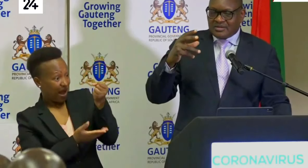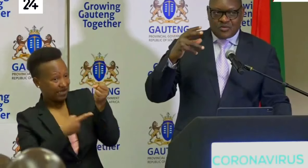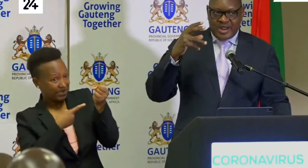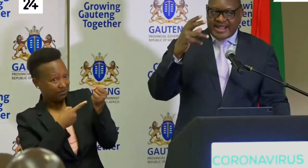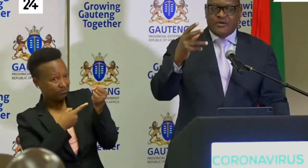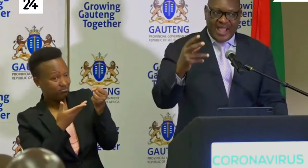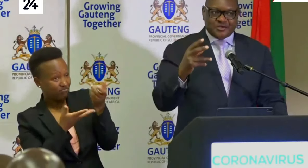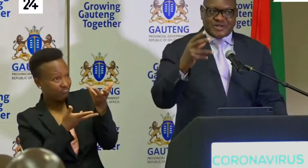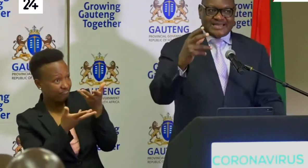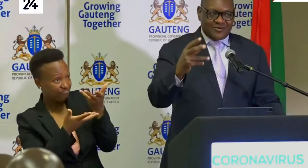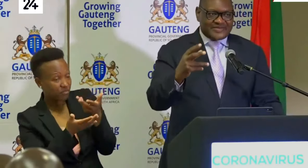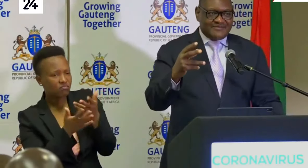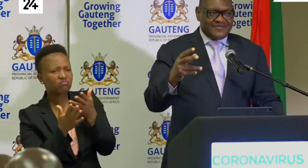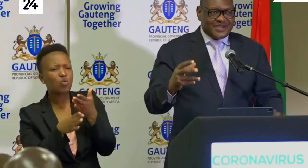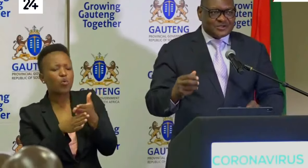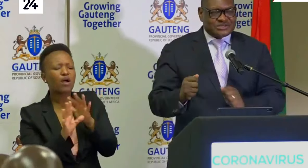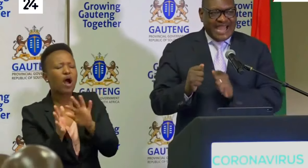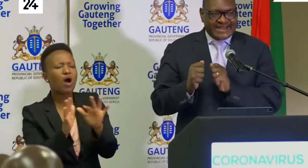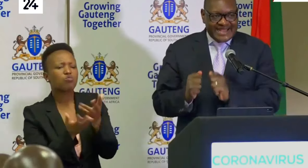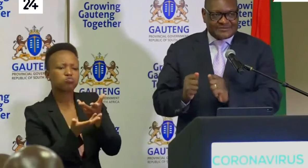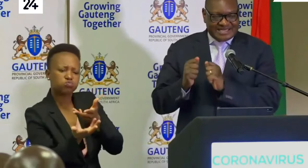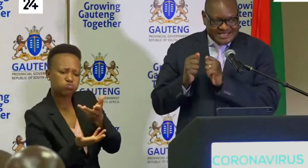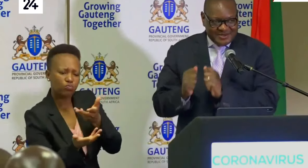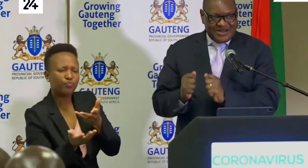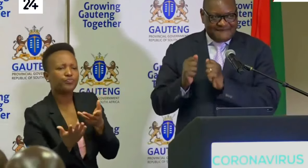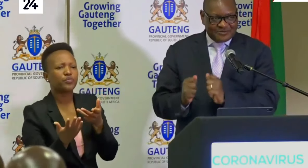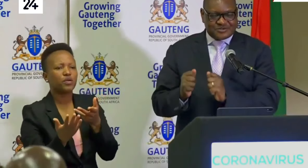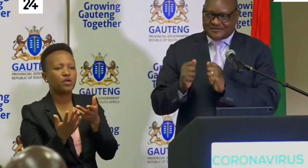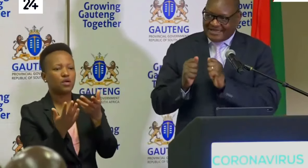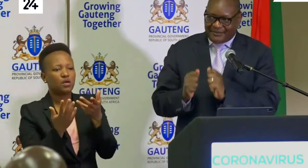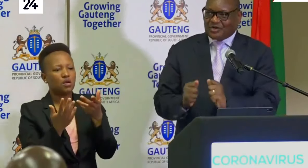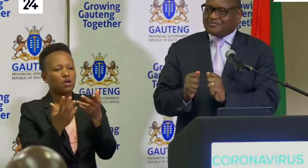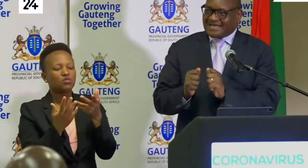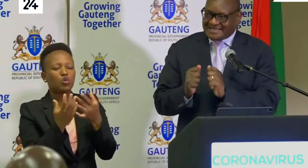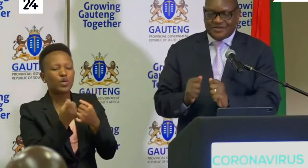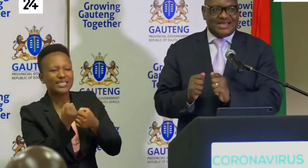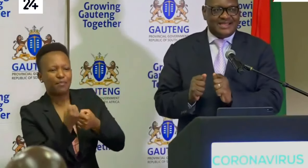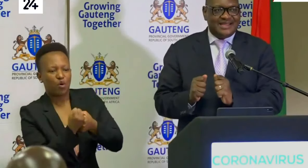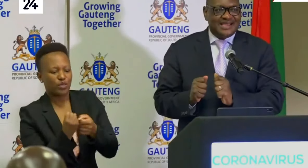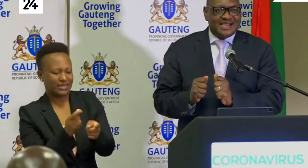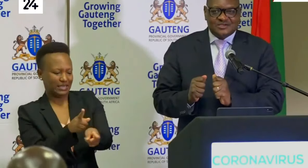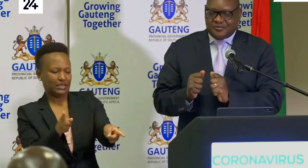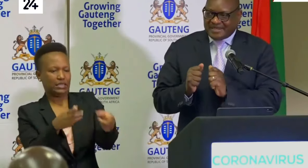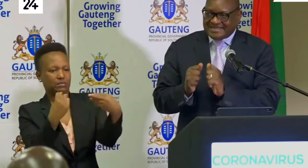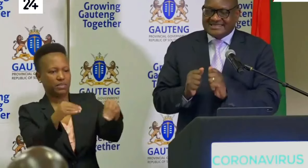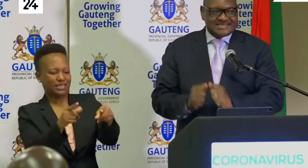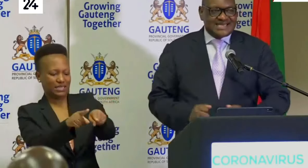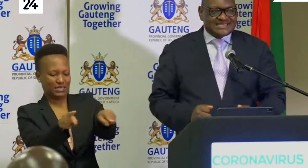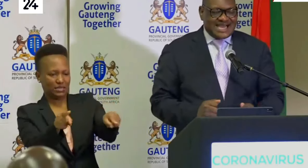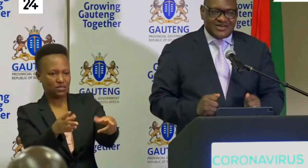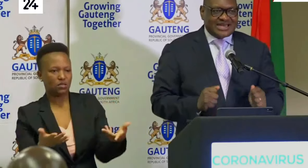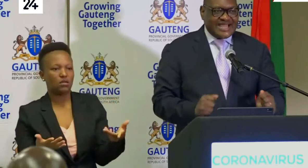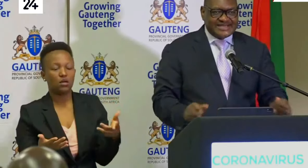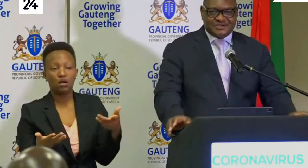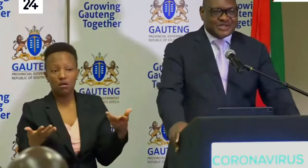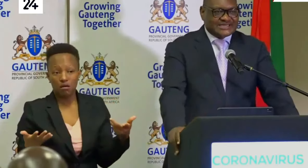we can work together with them to direct particular forms of support, particularly to businesses that